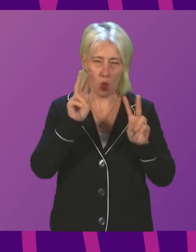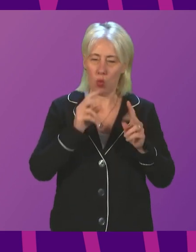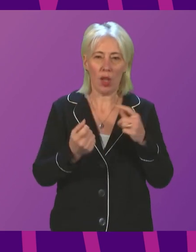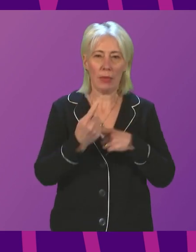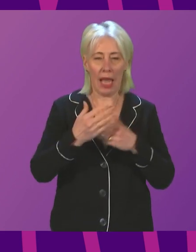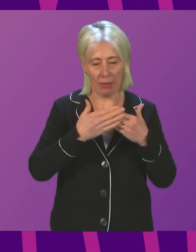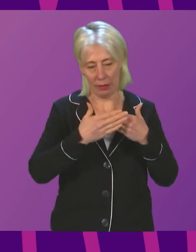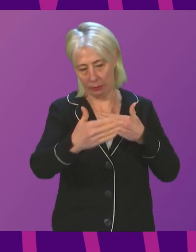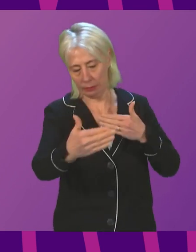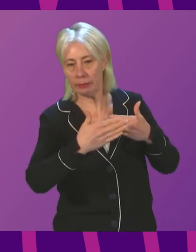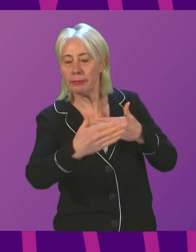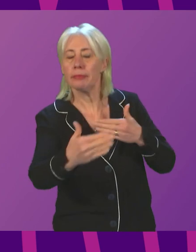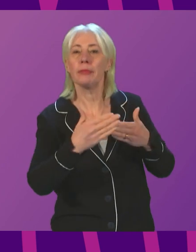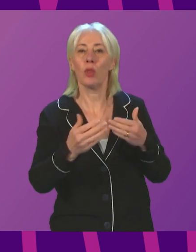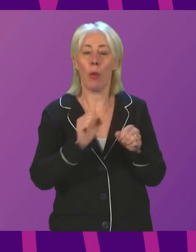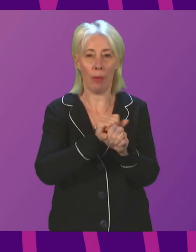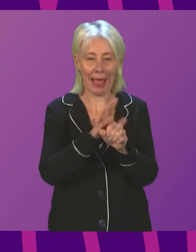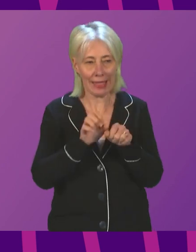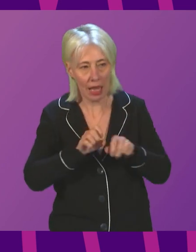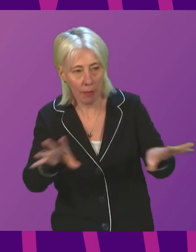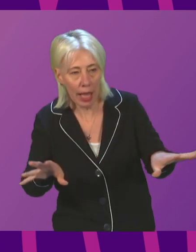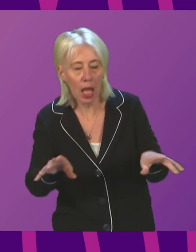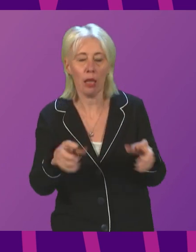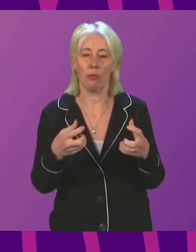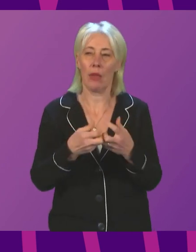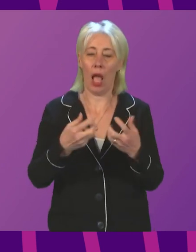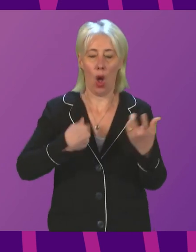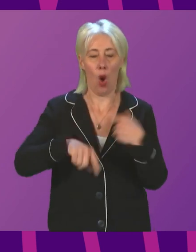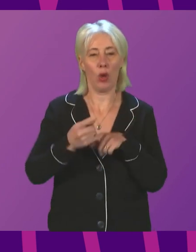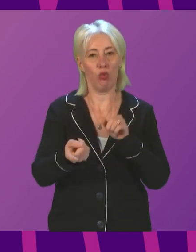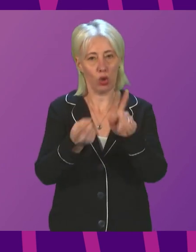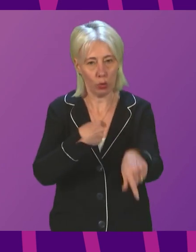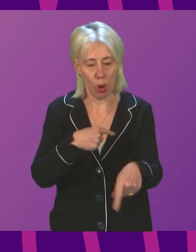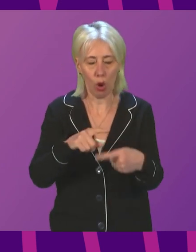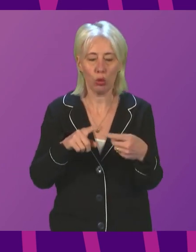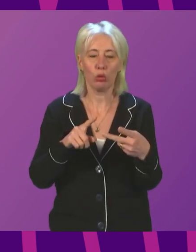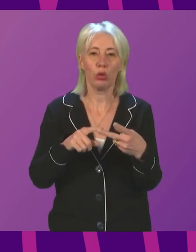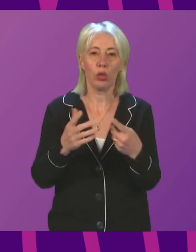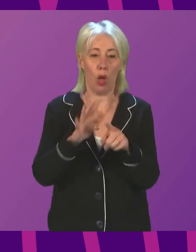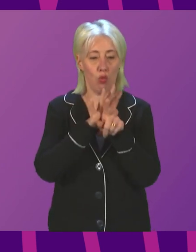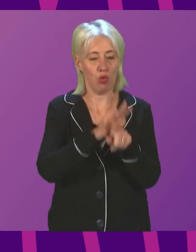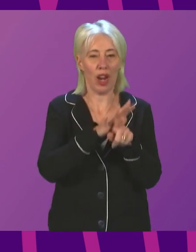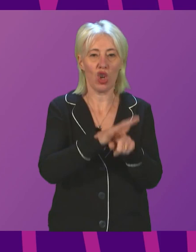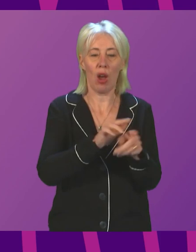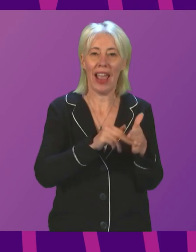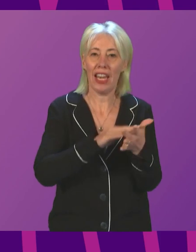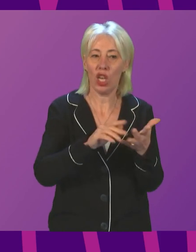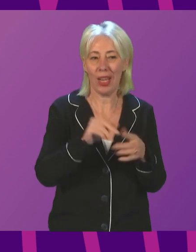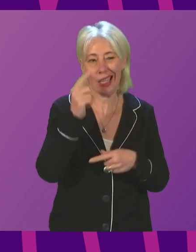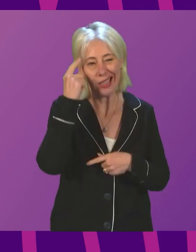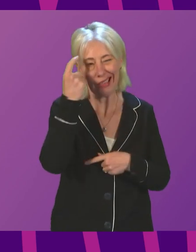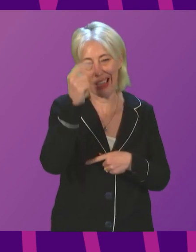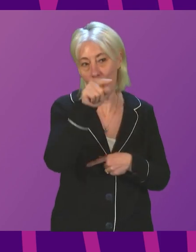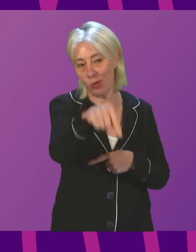course of the pandemic and our ongoing consideration of how to respond, an update on the pressures on the National Health Service looking ahead to the winter,